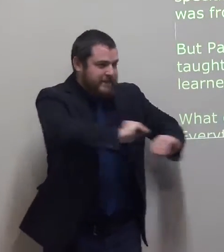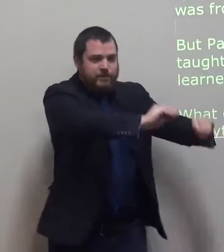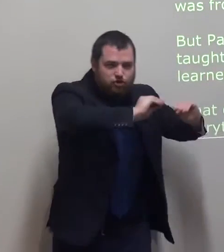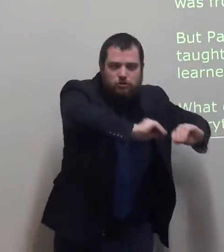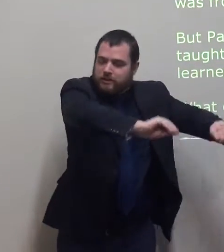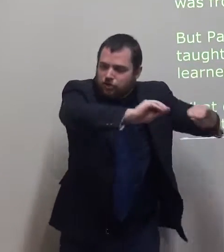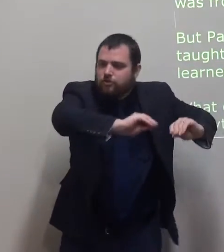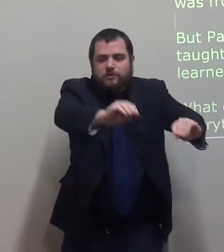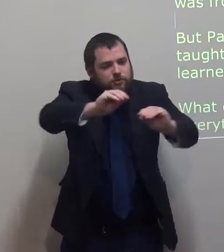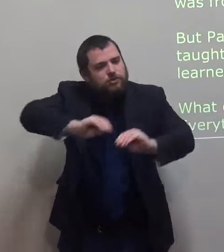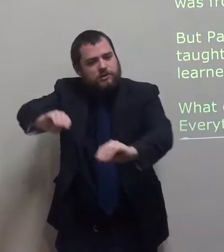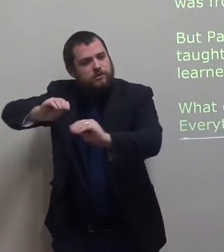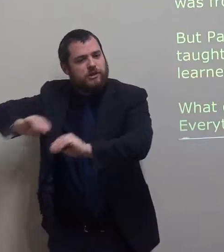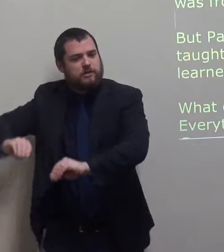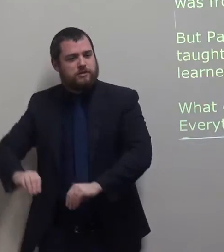So Timothy learned how people watch.